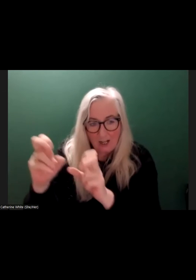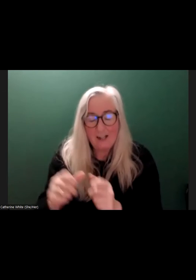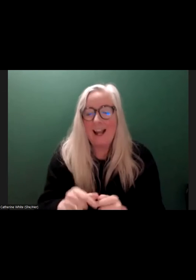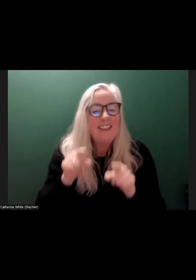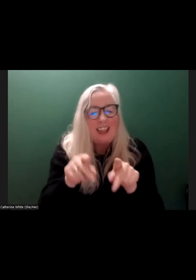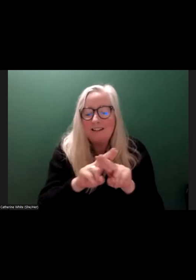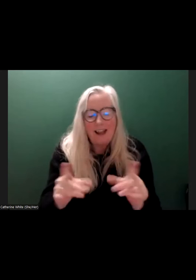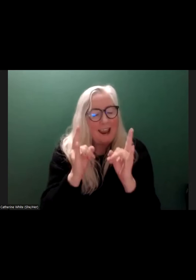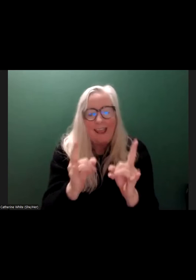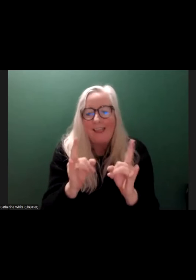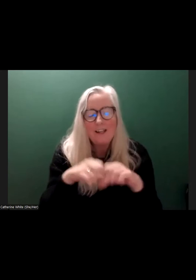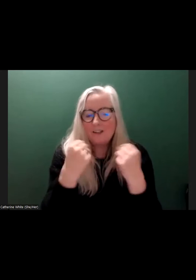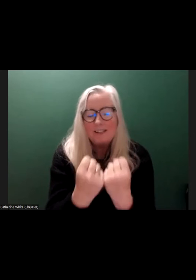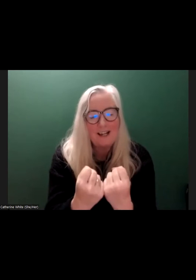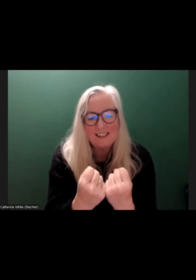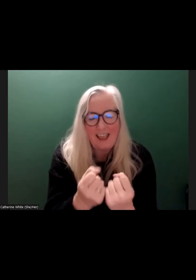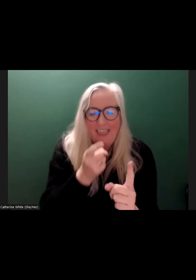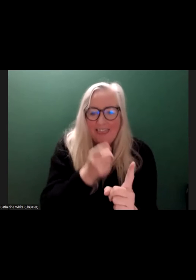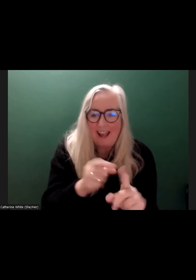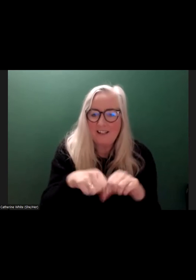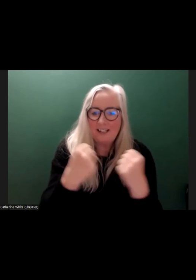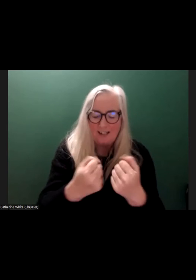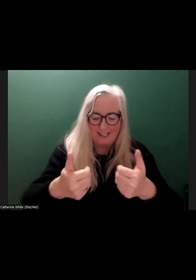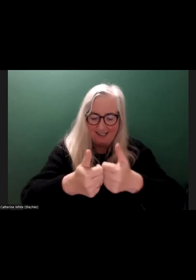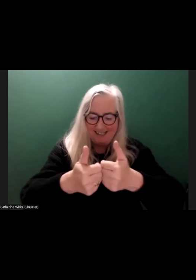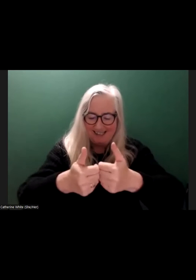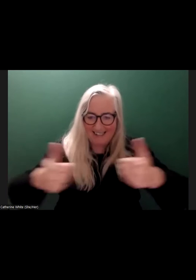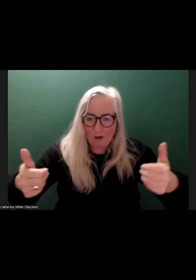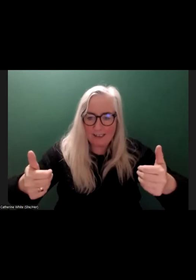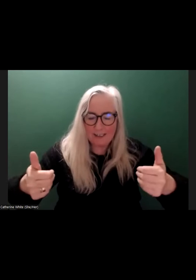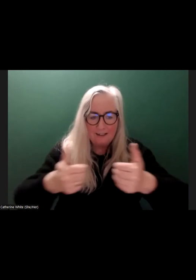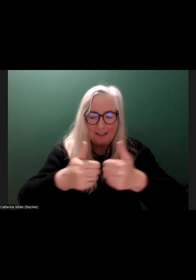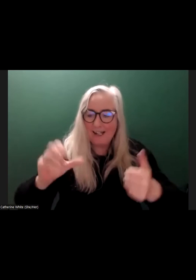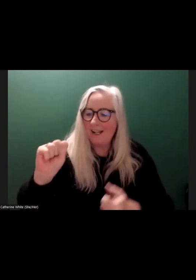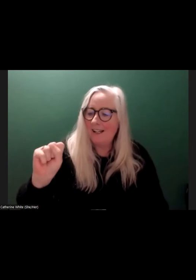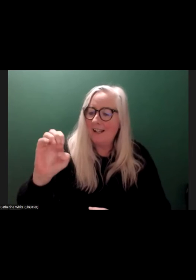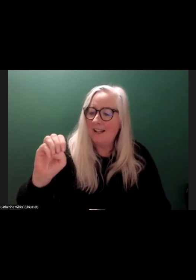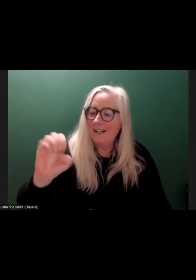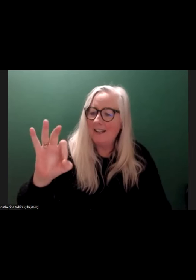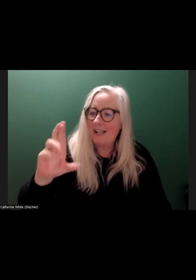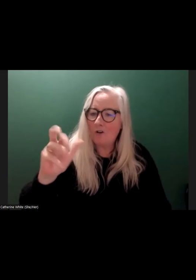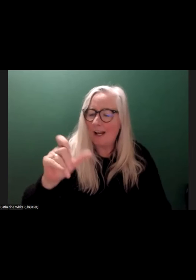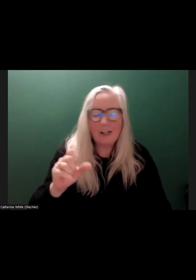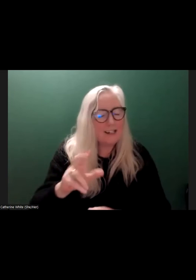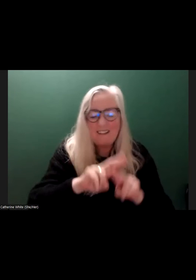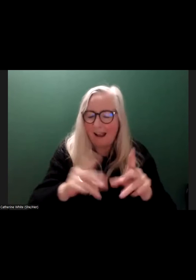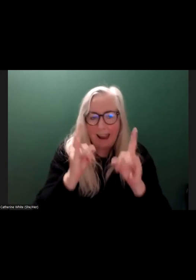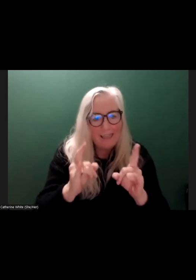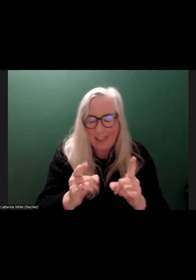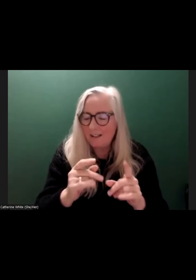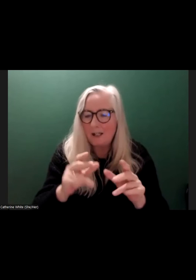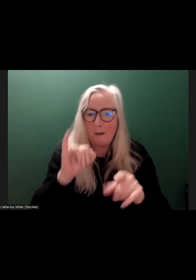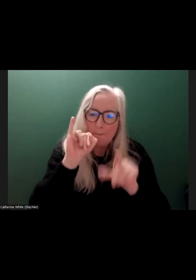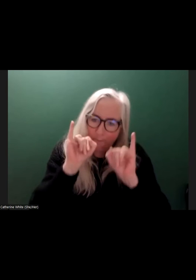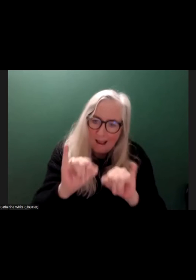society. That's a society that's based on segregation. Segregation is unhealthy. It's outdated. And it's bad for all